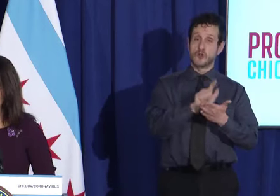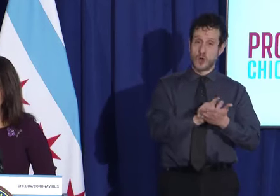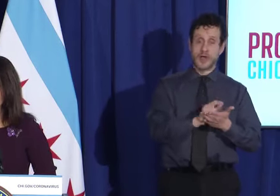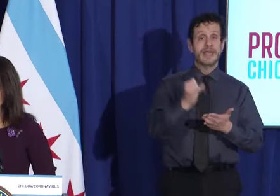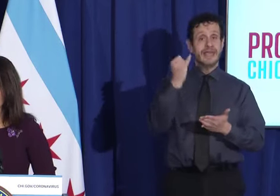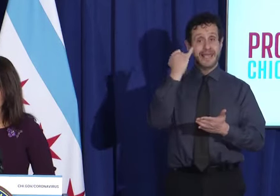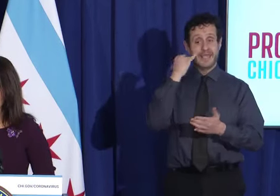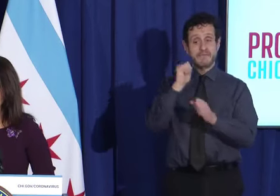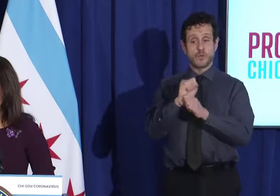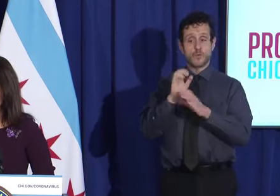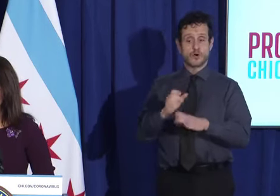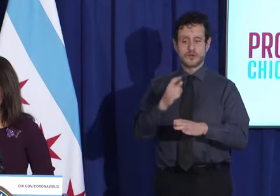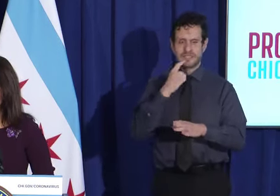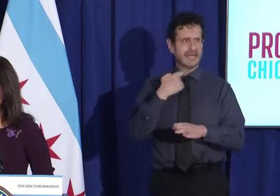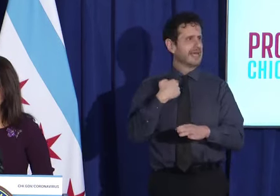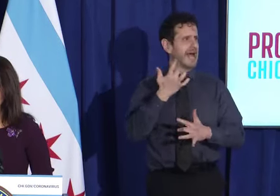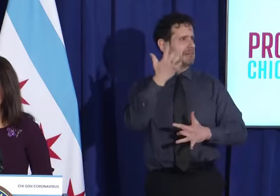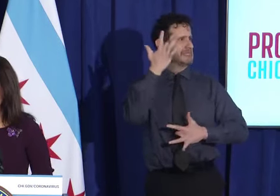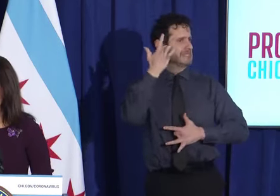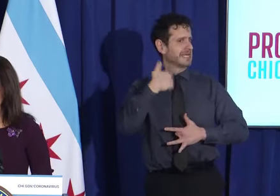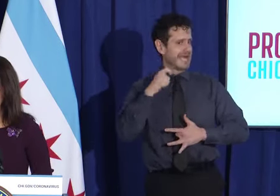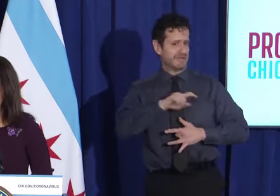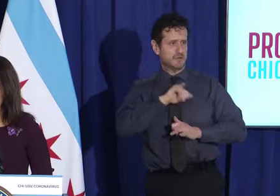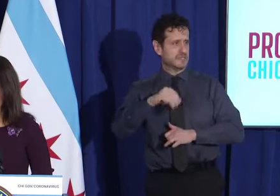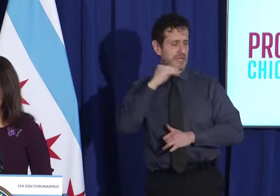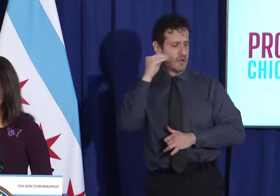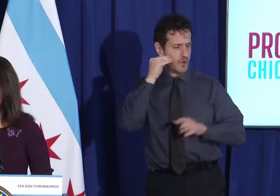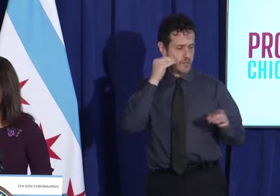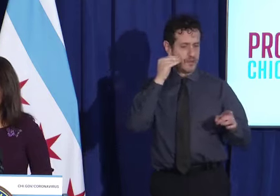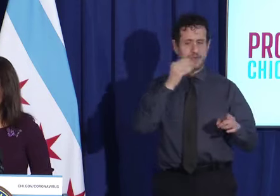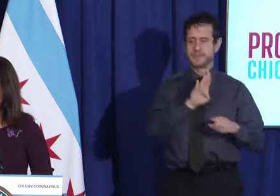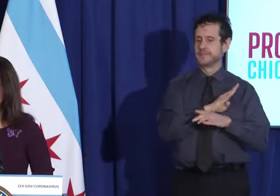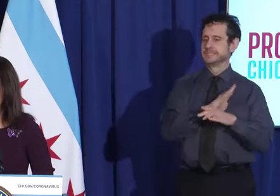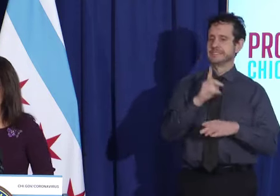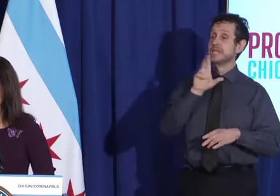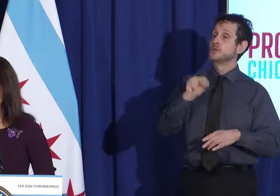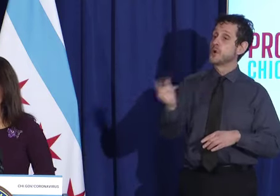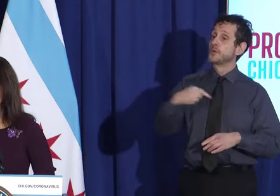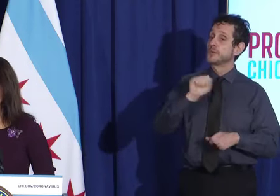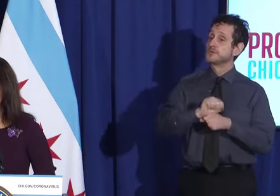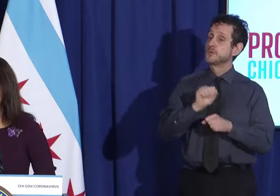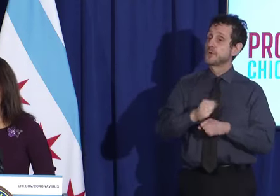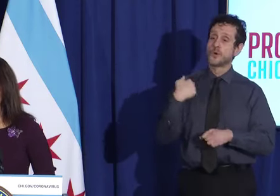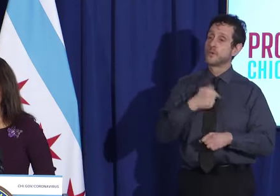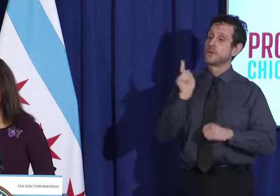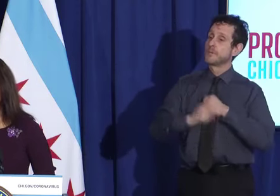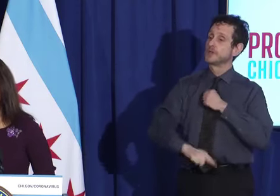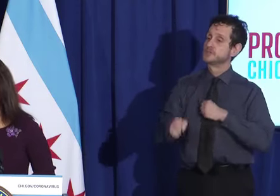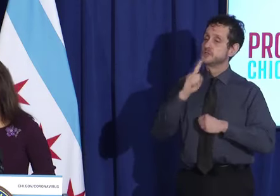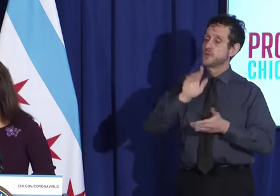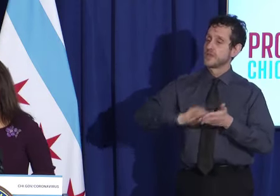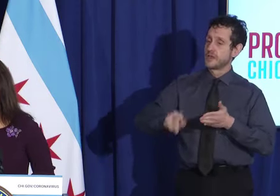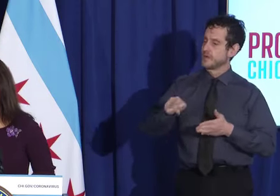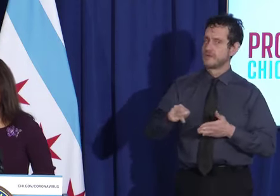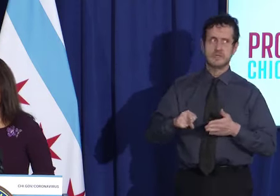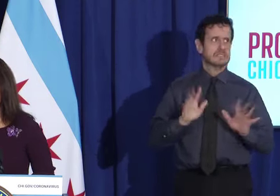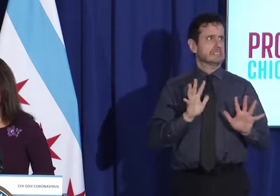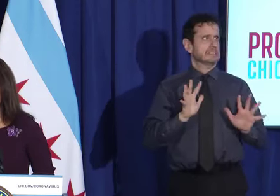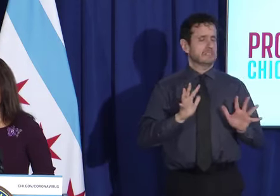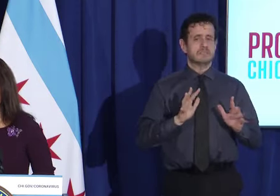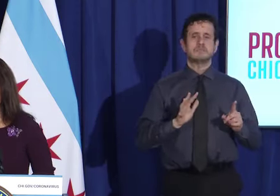set up to engage those complaints. We have a handful of complaints that we are working on. And then, also, as you know,